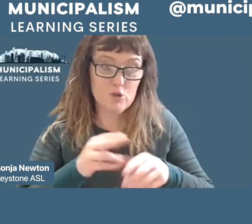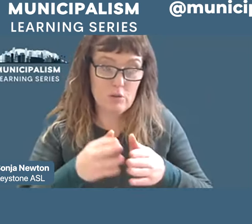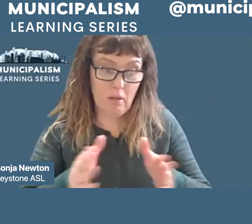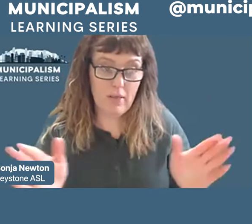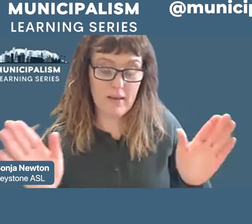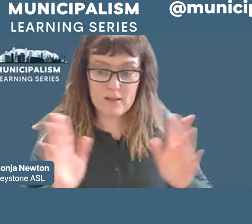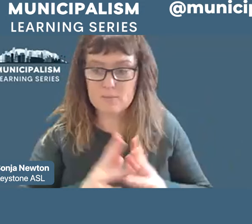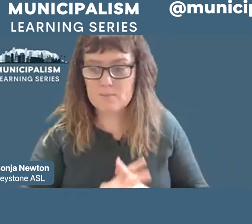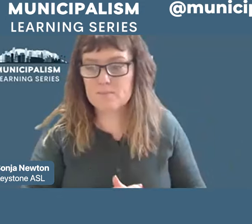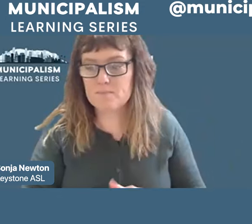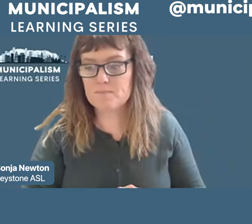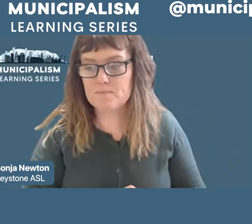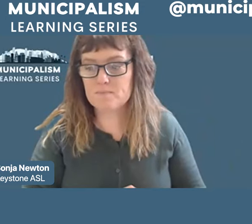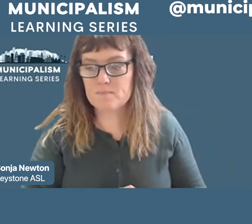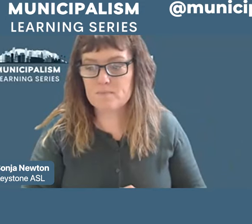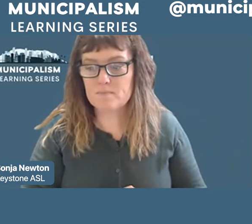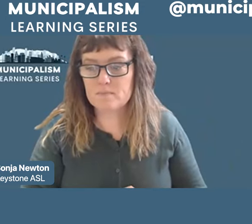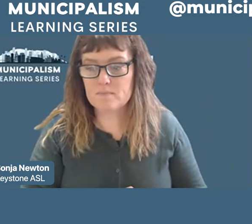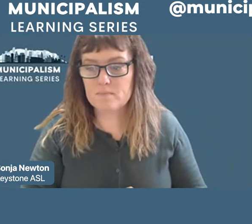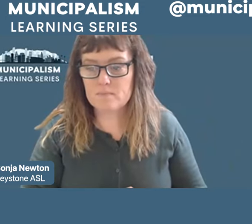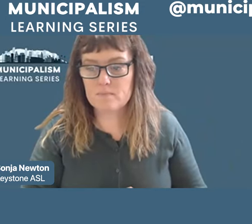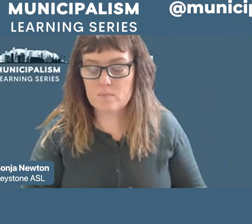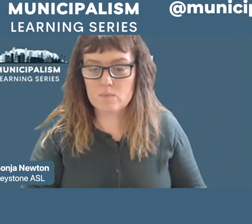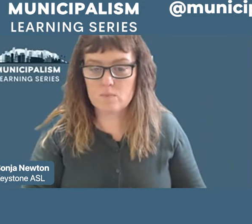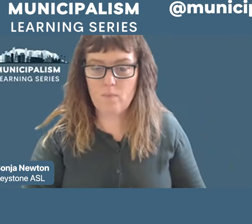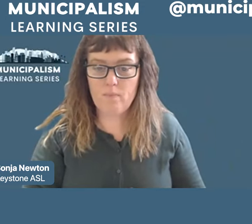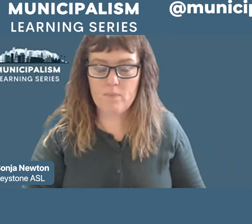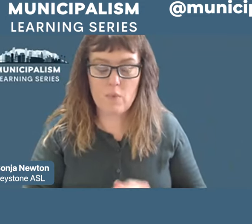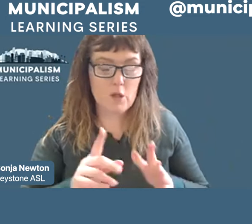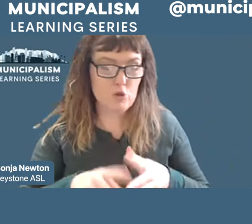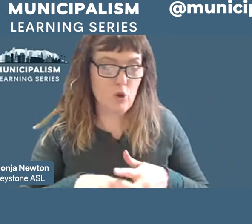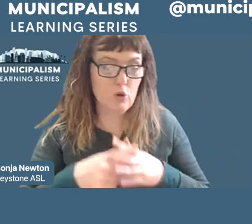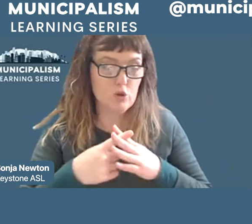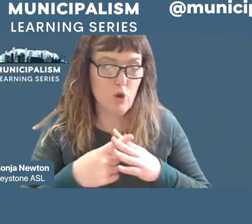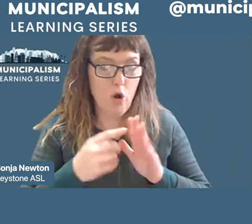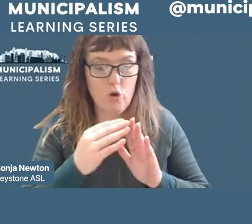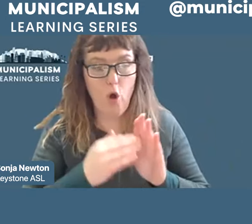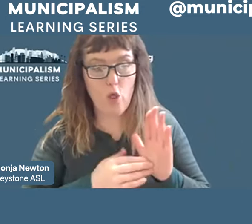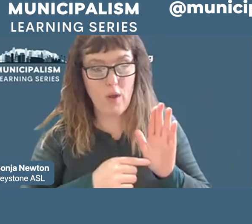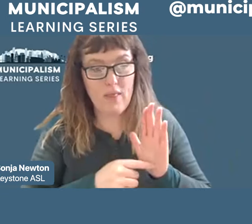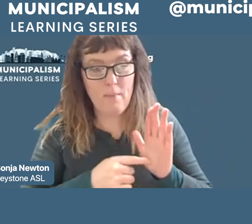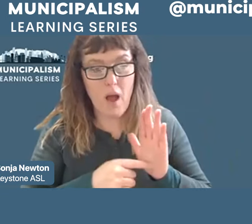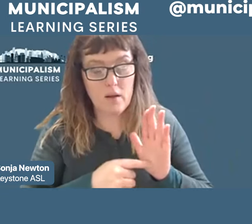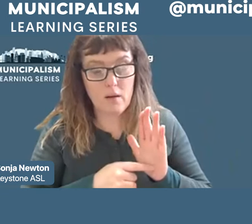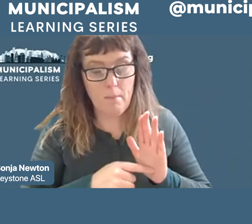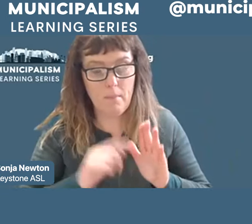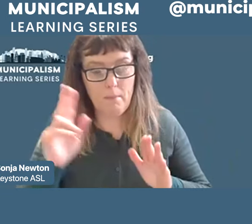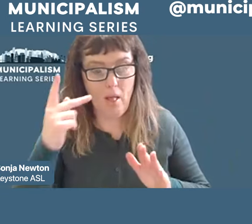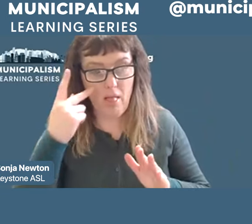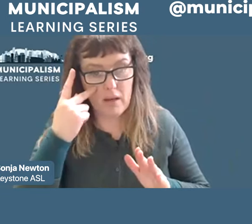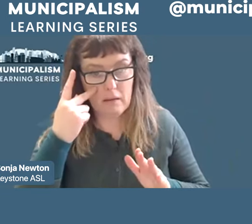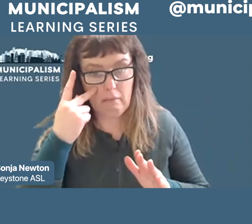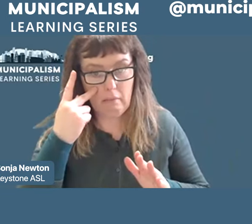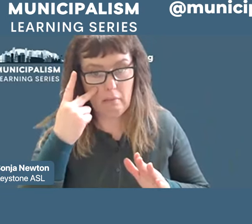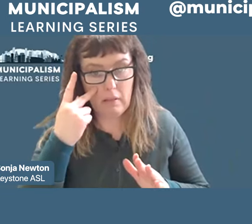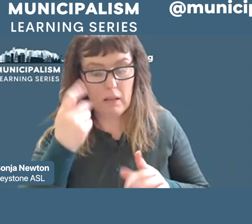important, we must start at the bottom by politically securing the cities as self-governing